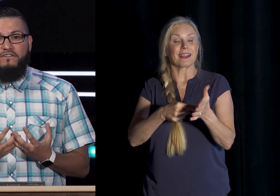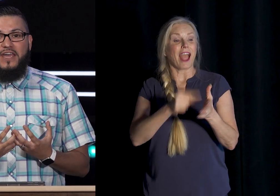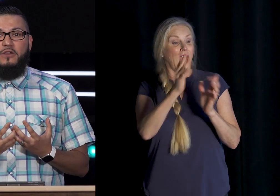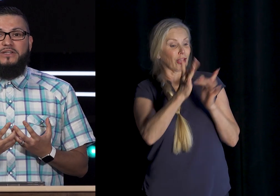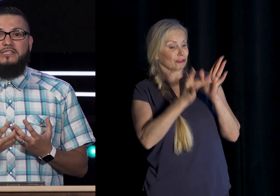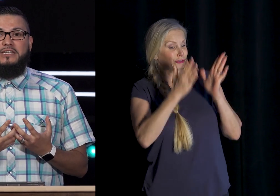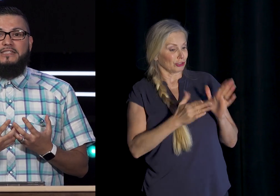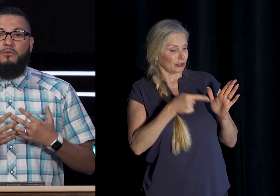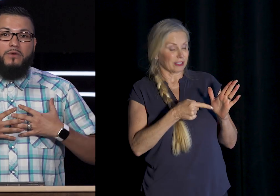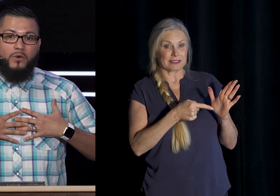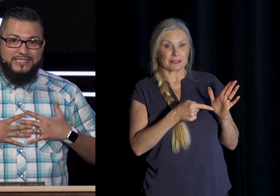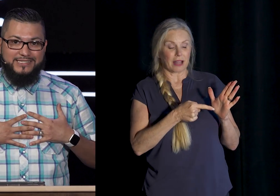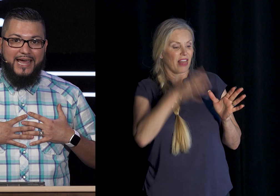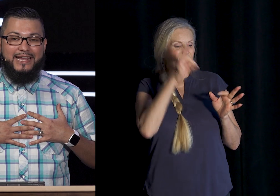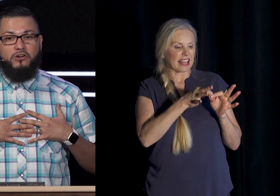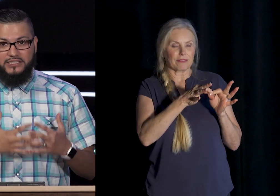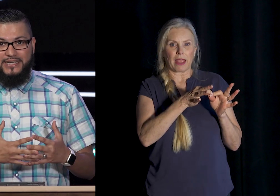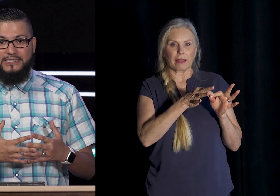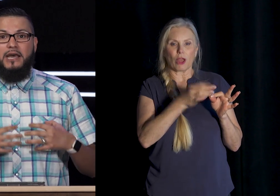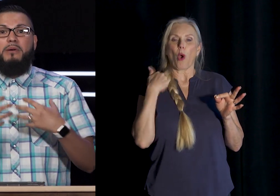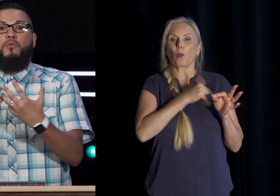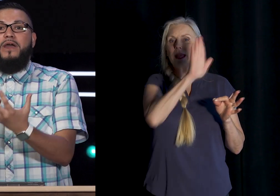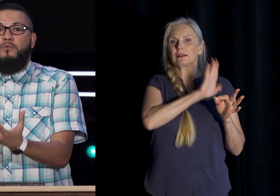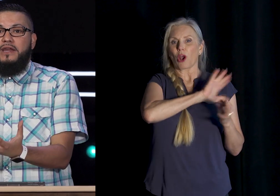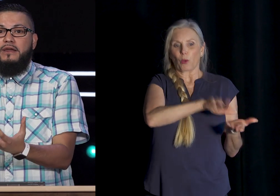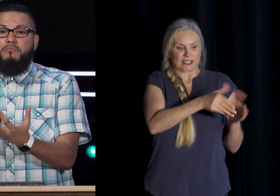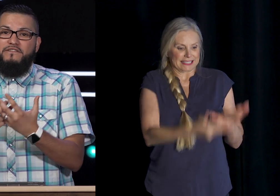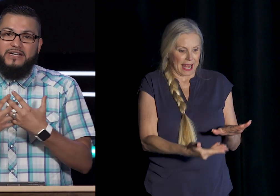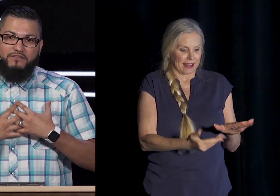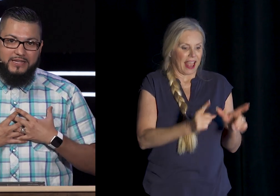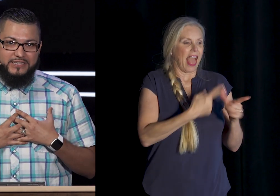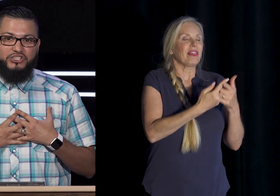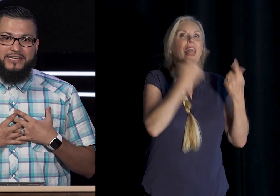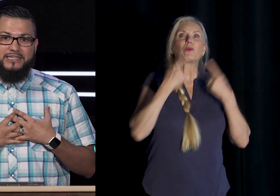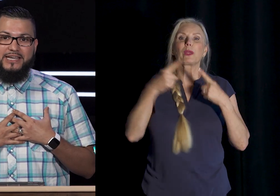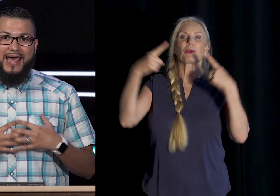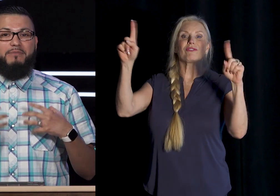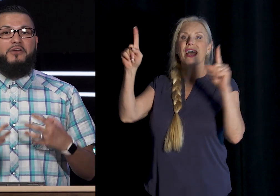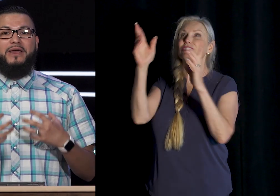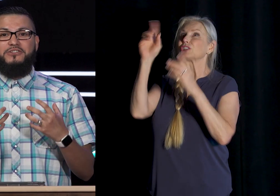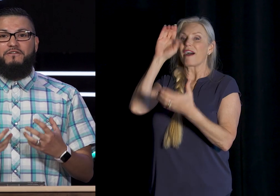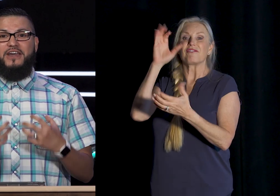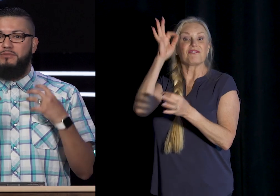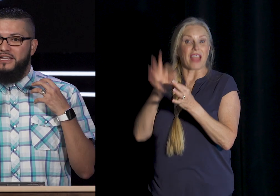faith In which it says That we were once dead In our sins But when we Profess faith in Jesus And by grace through faith Believe